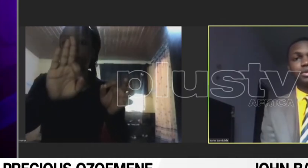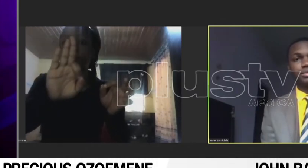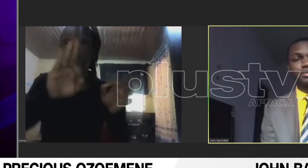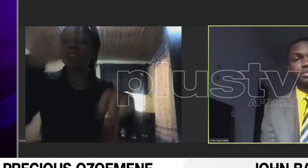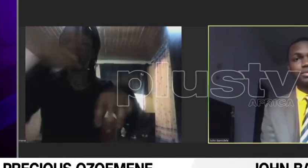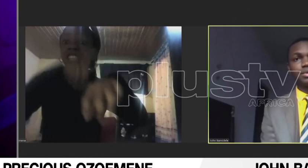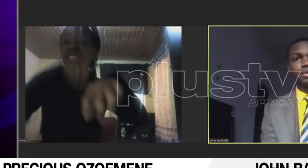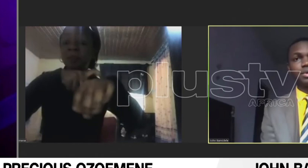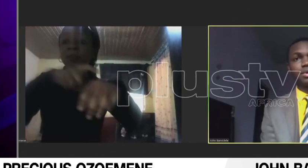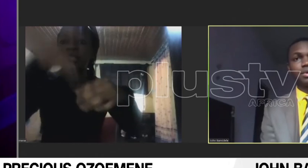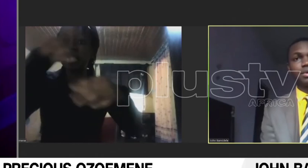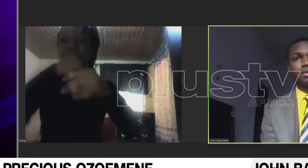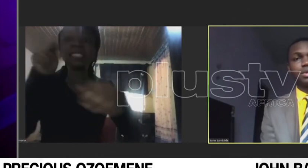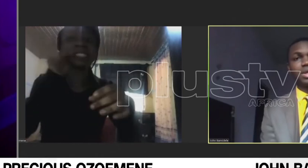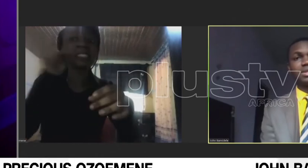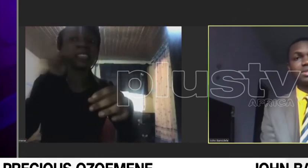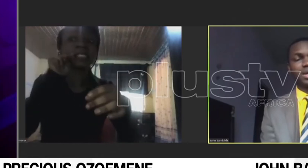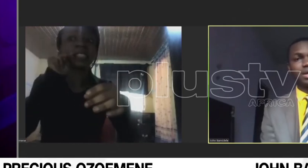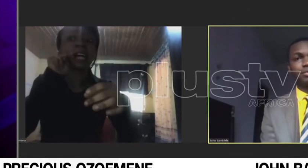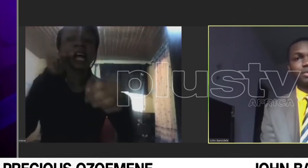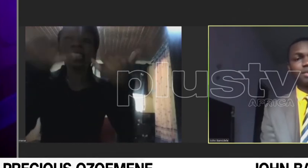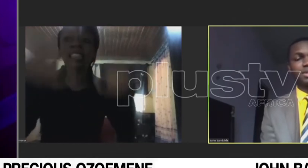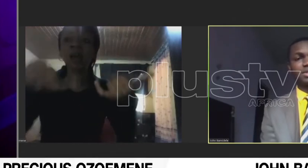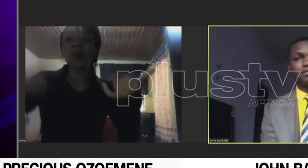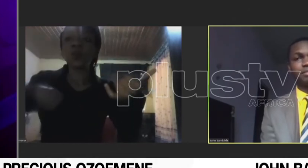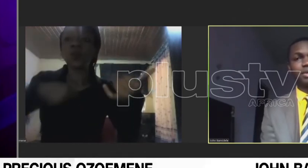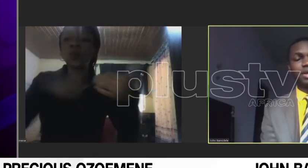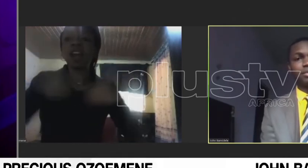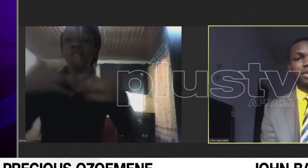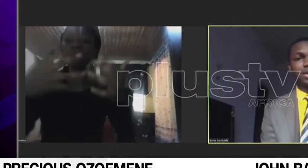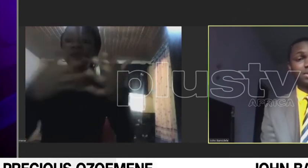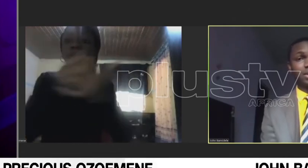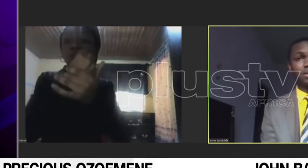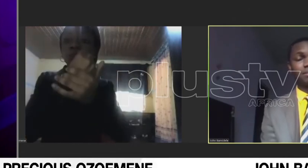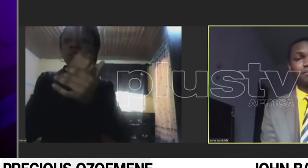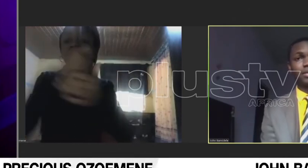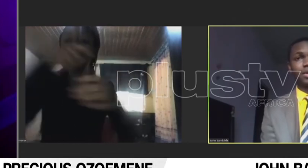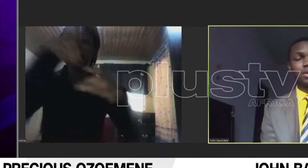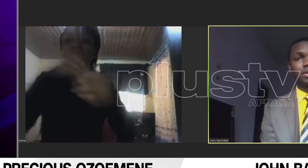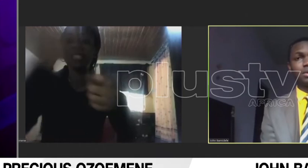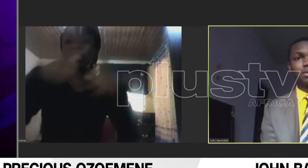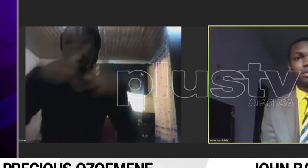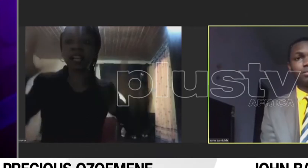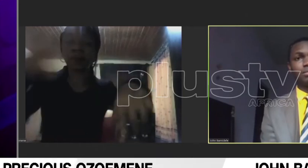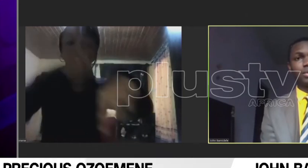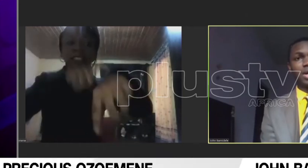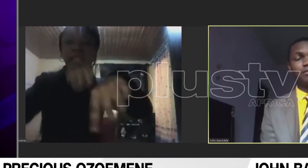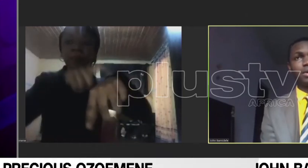in sign language by 7pm on NTA. We have other